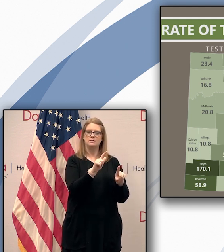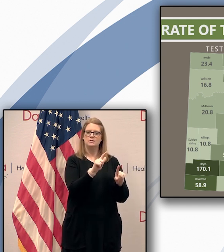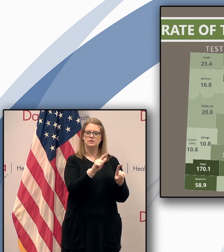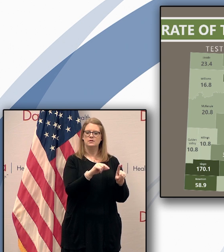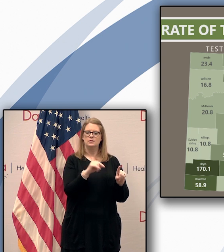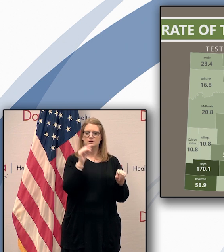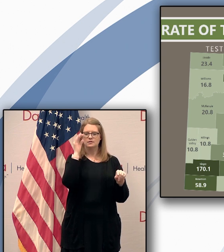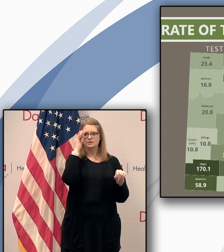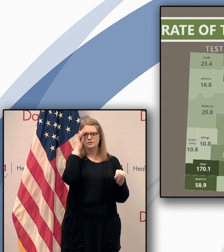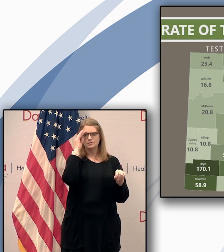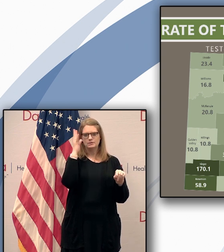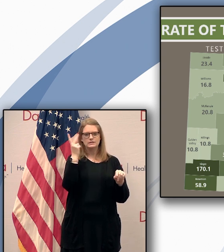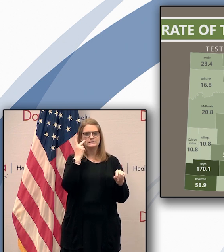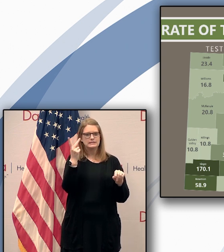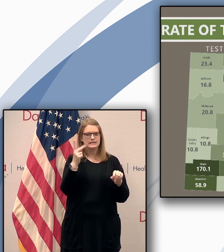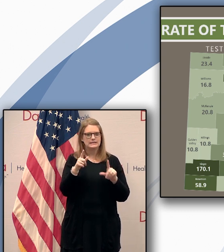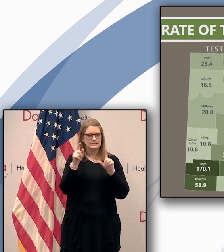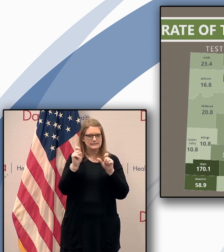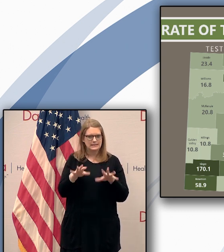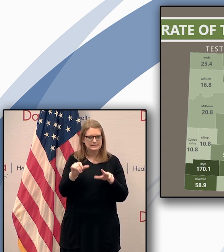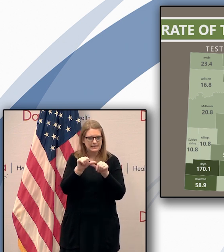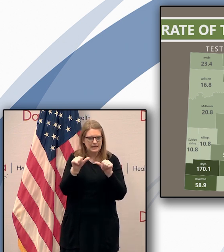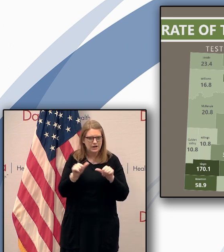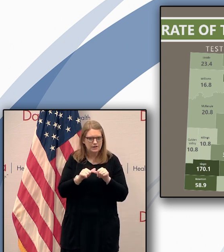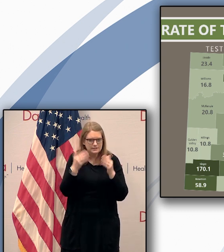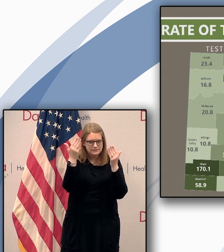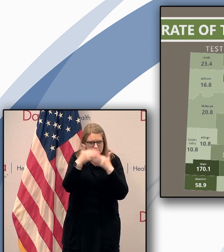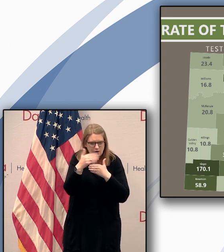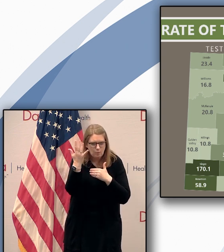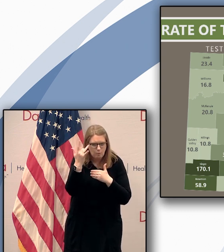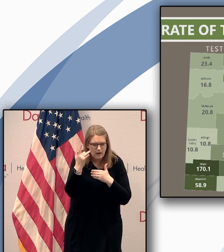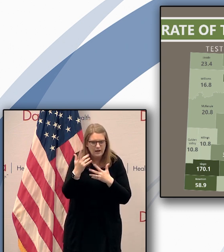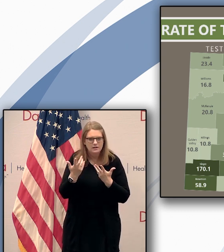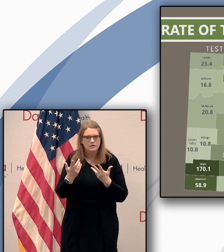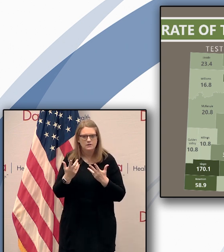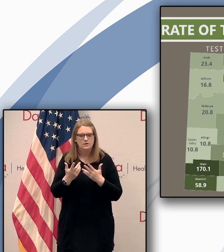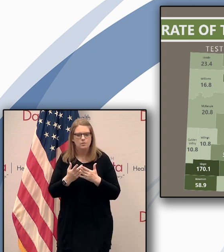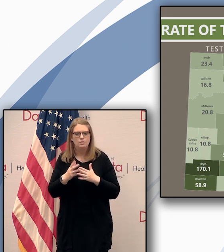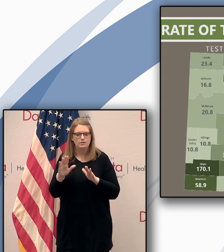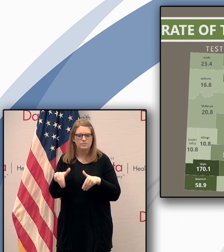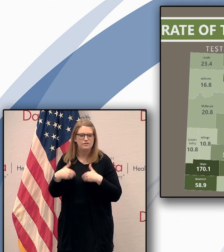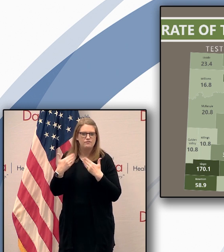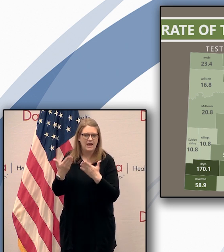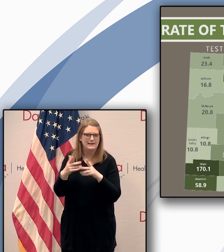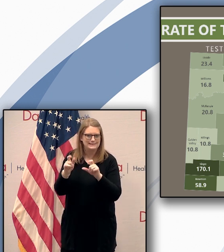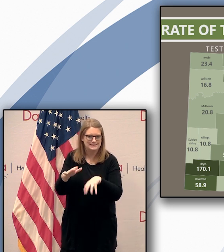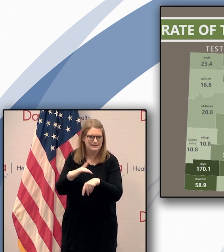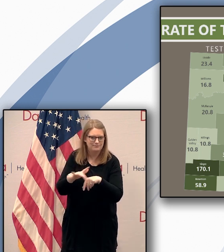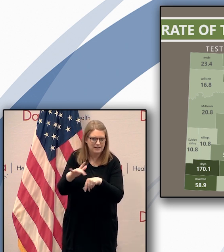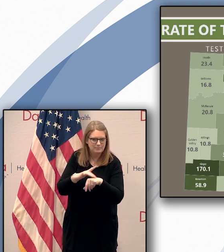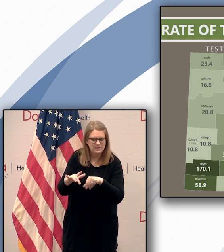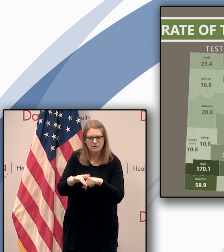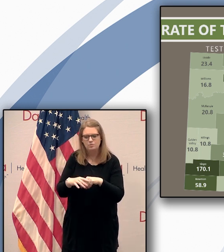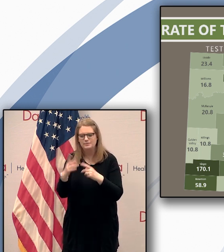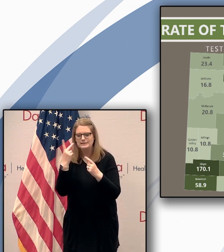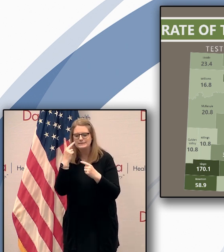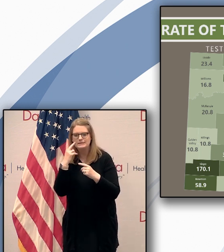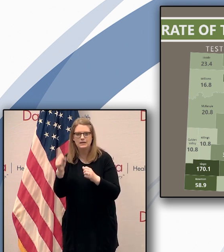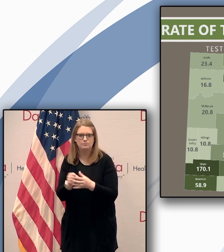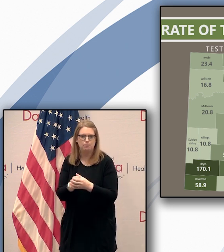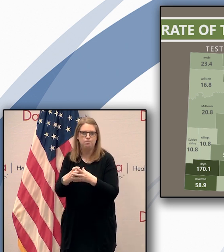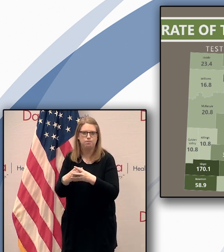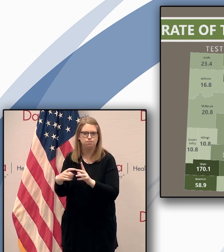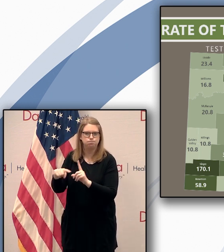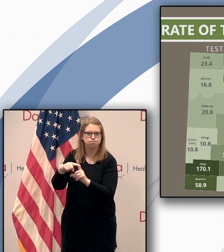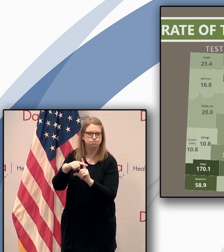the testing areas go dark because we're delivering testing capacity to places where we were observing outbreaks or potential